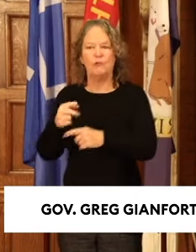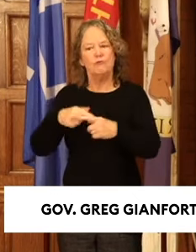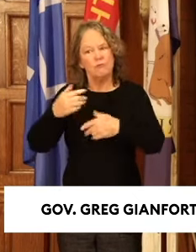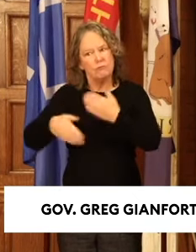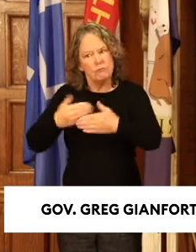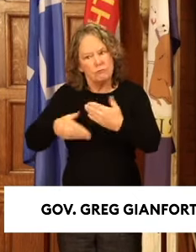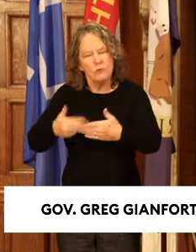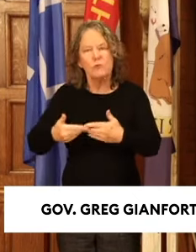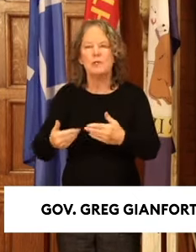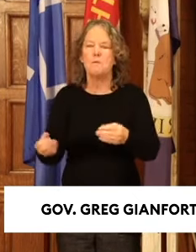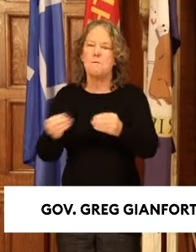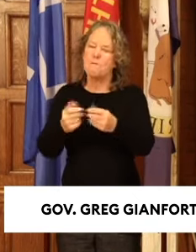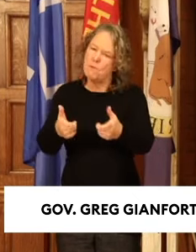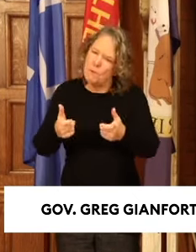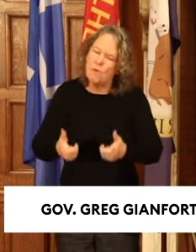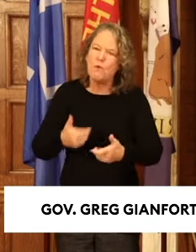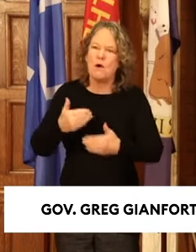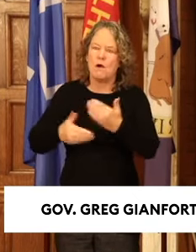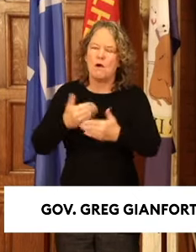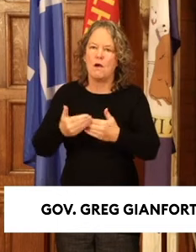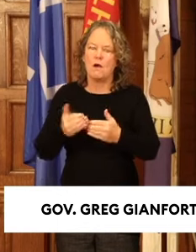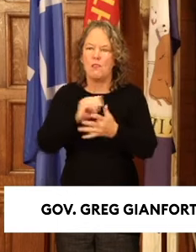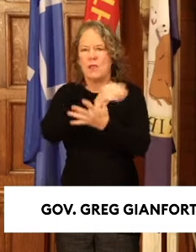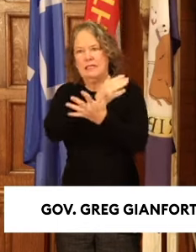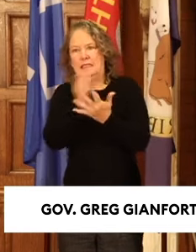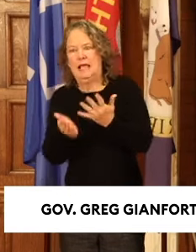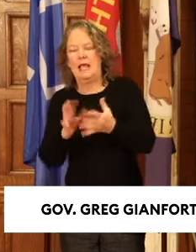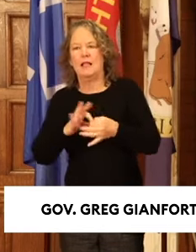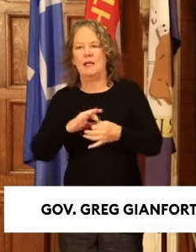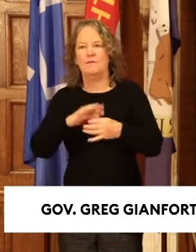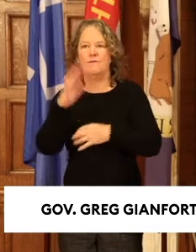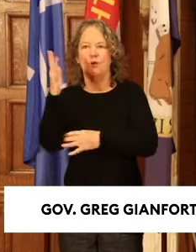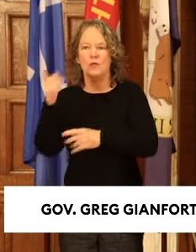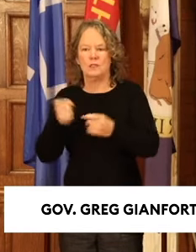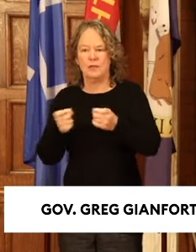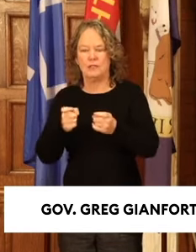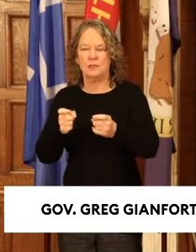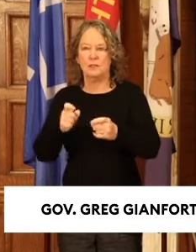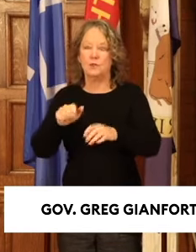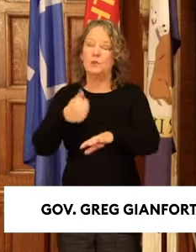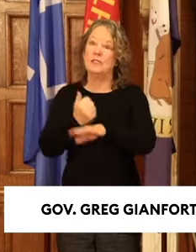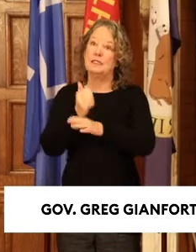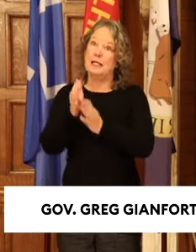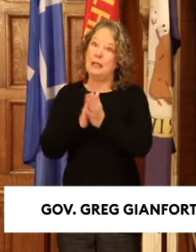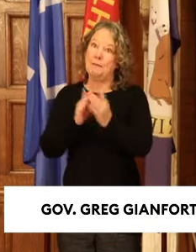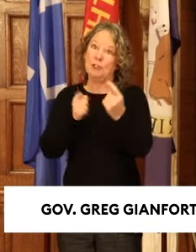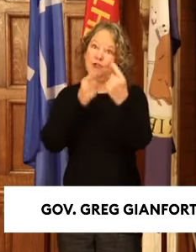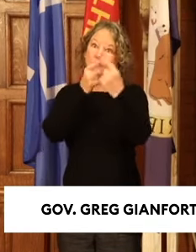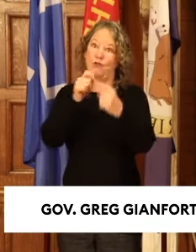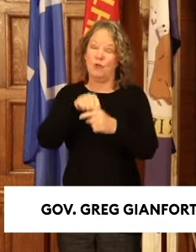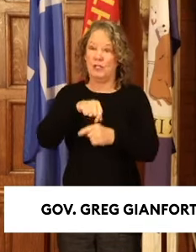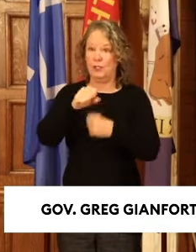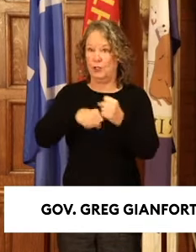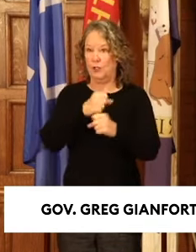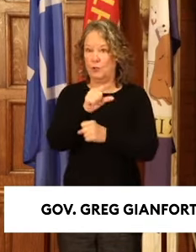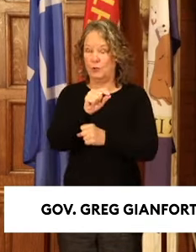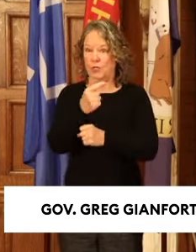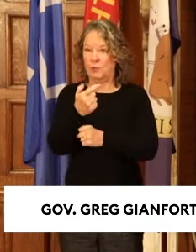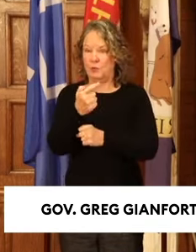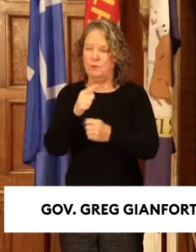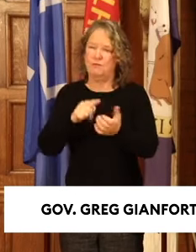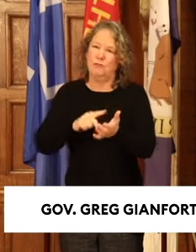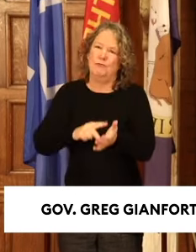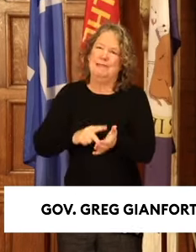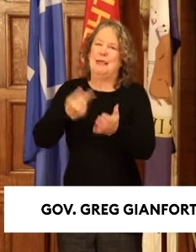scale of forest management. We set an ambitious goal in 2021 to more than double the number of acres